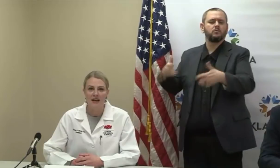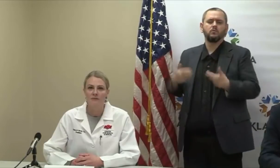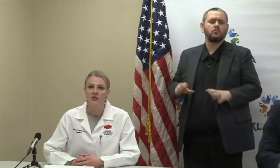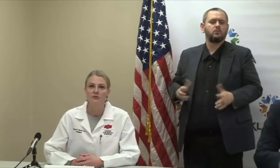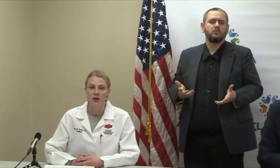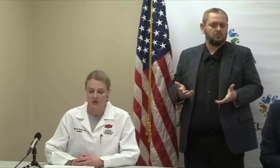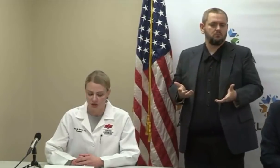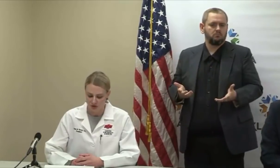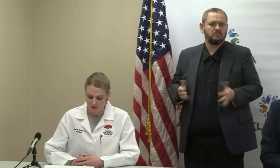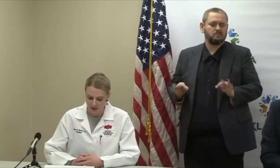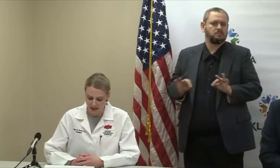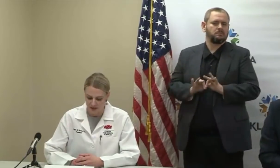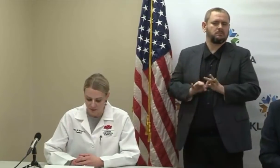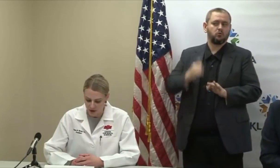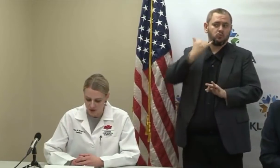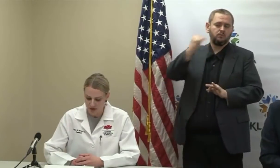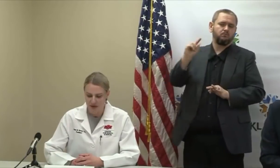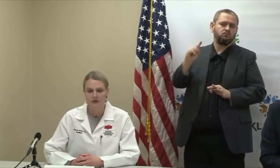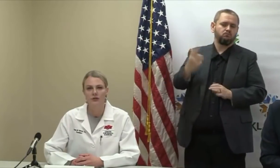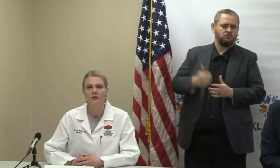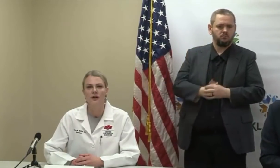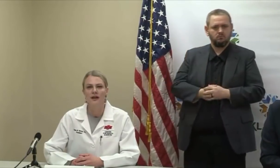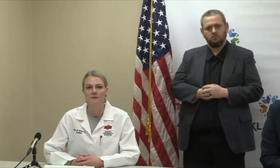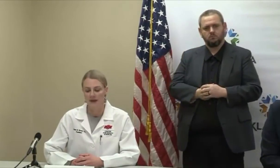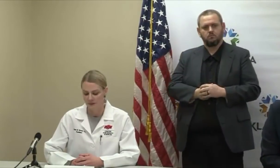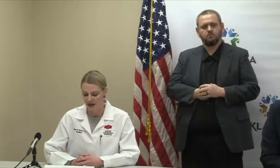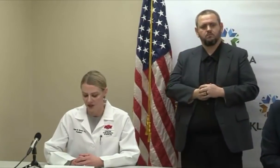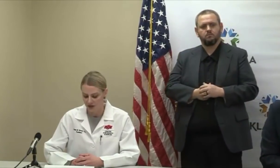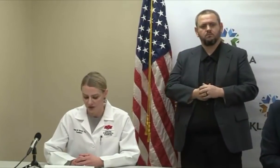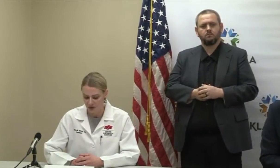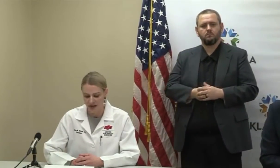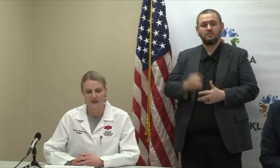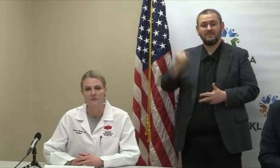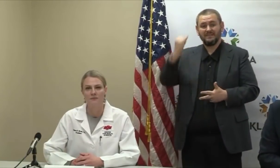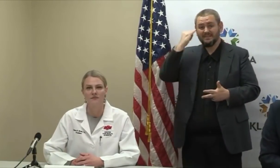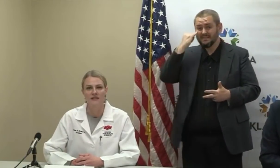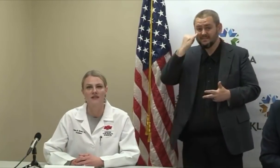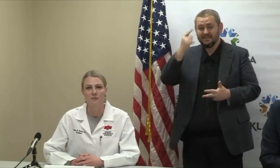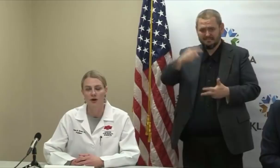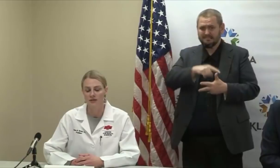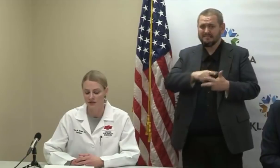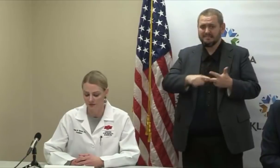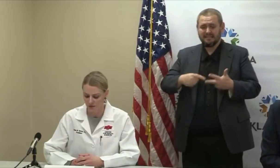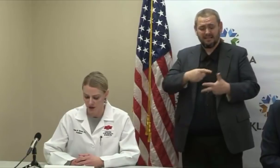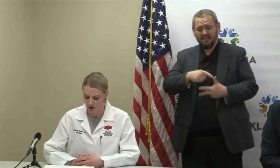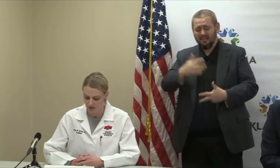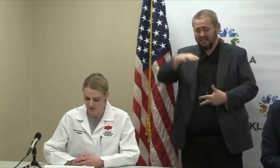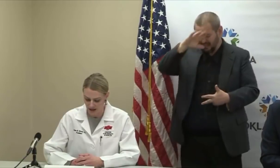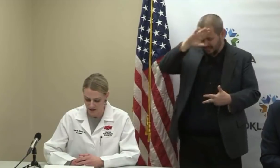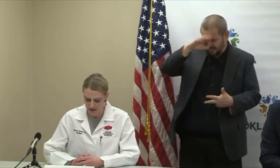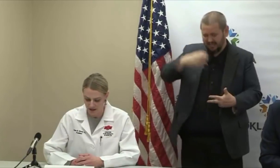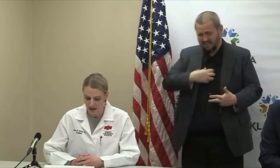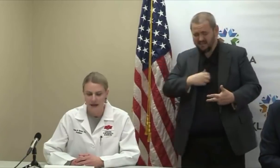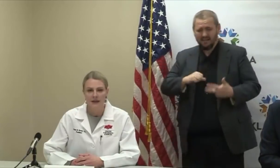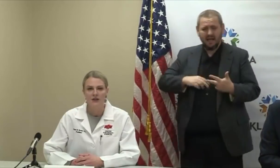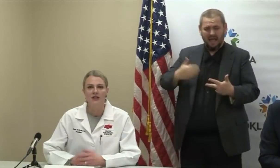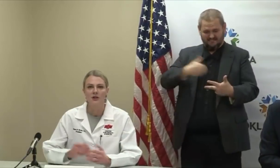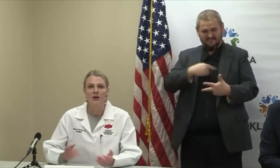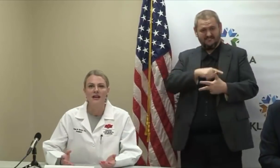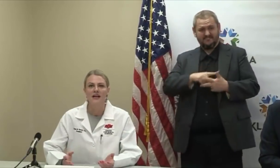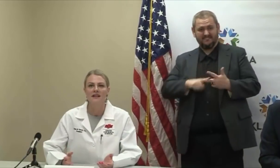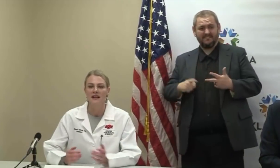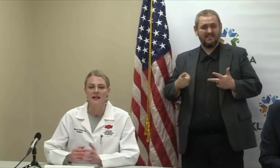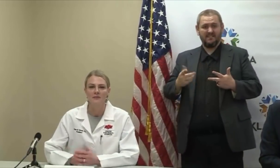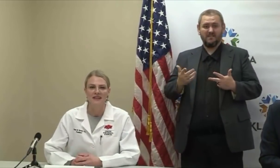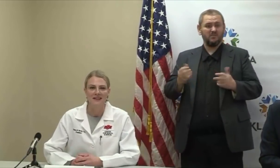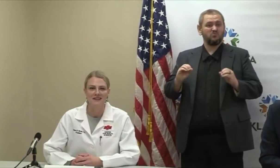symptomatic but you know that you have been exposed to a patient who has tested positive for the COVID virus, you need